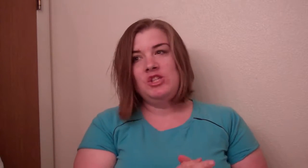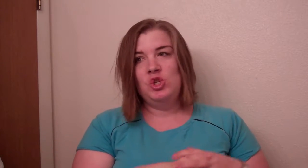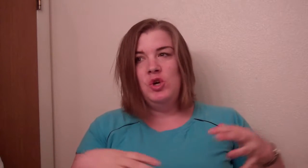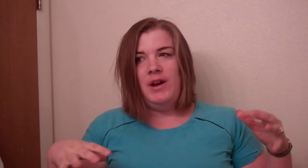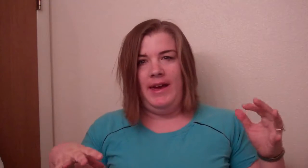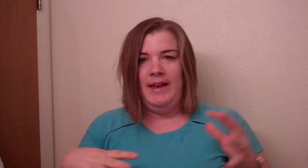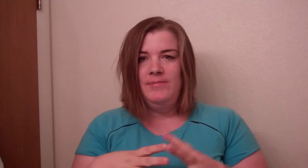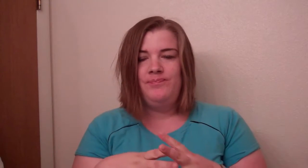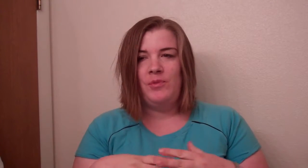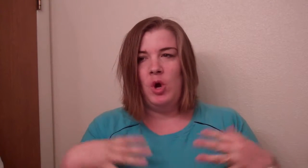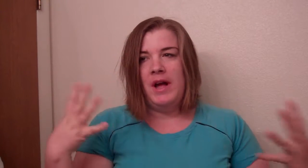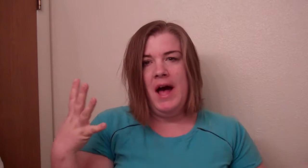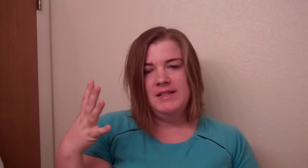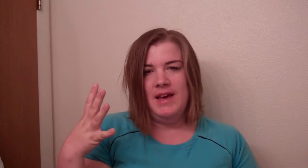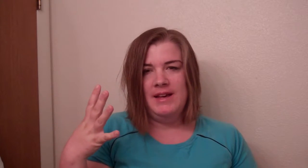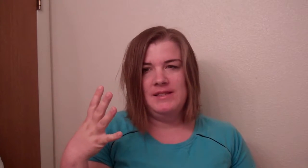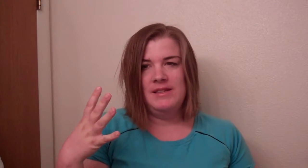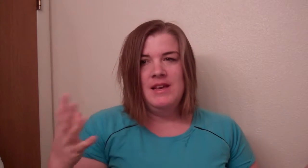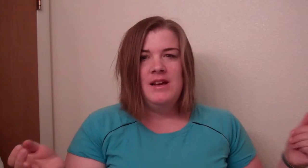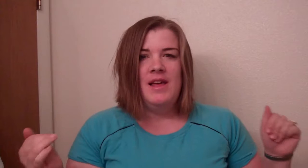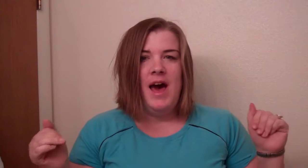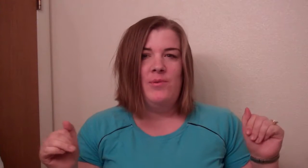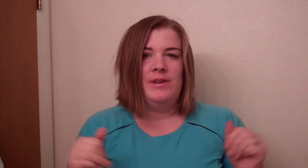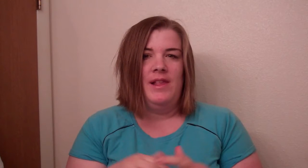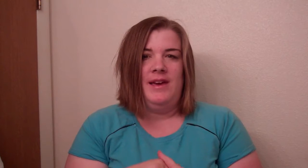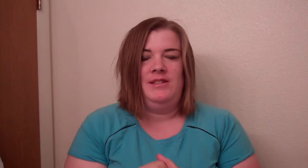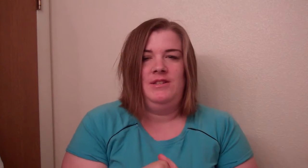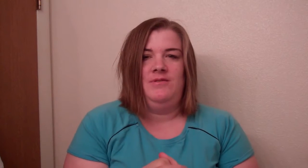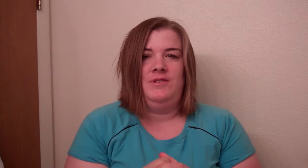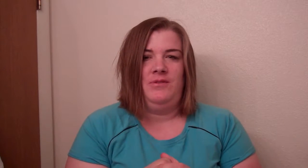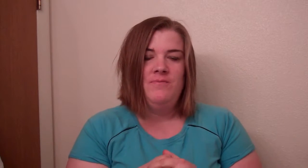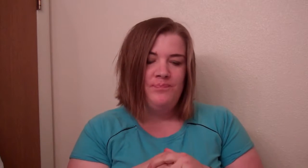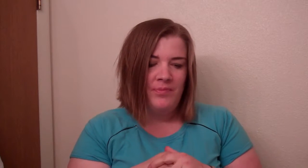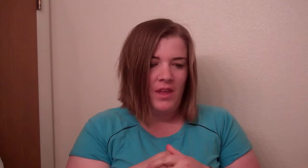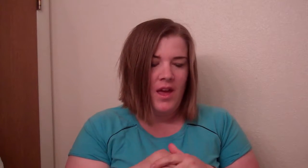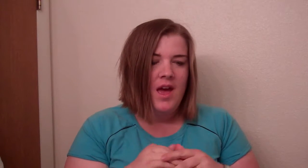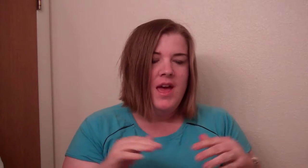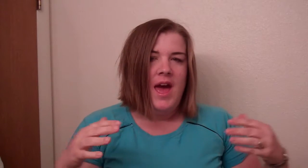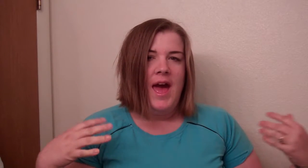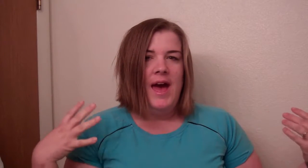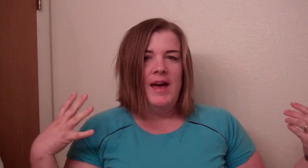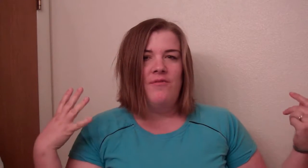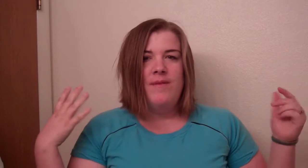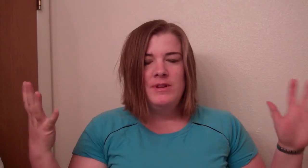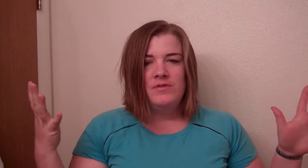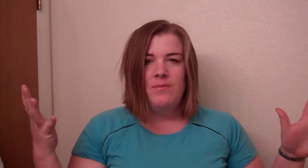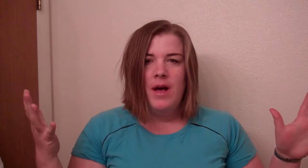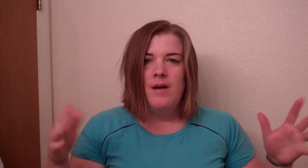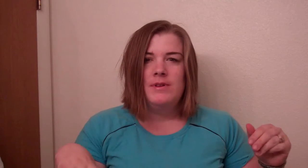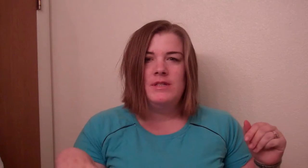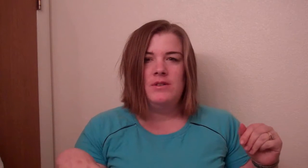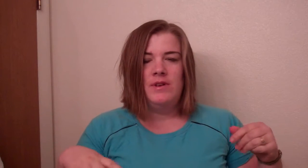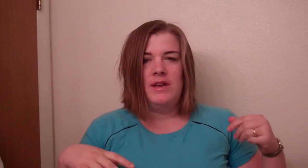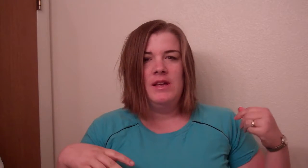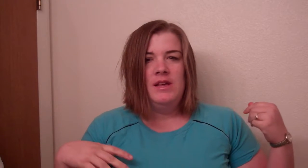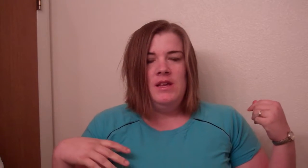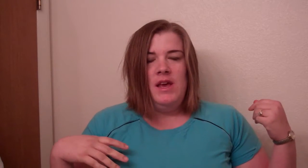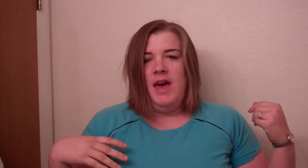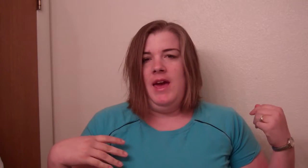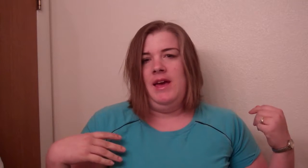story or a contest that I would like to do and five minutes for mom is doing a